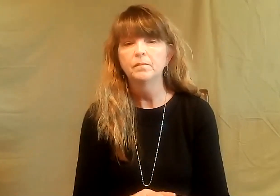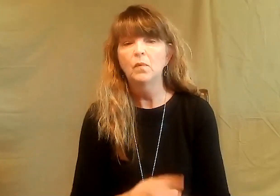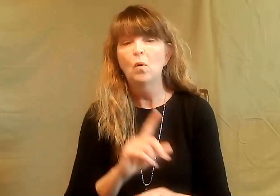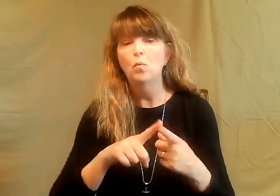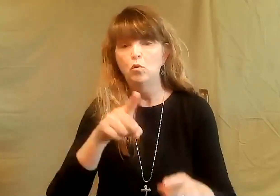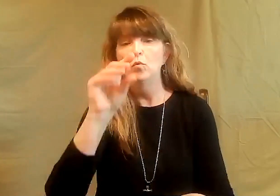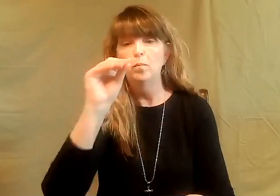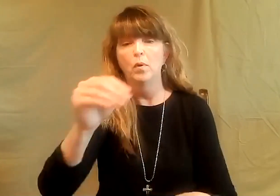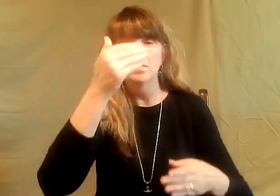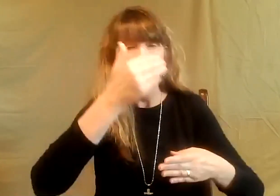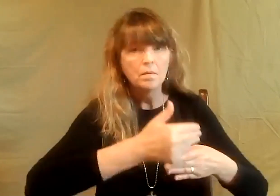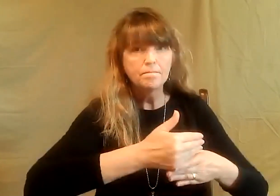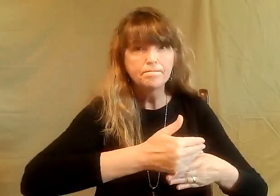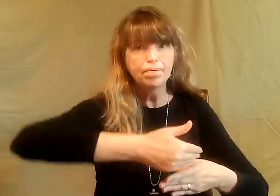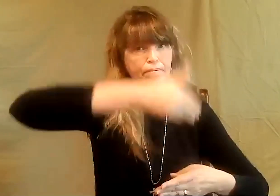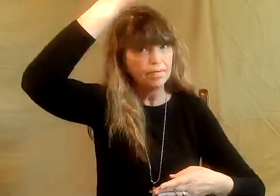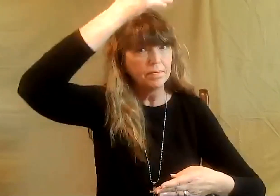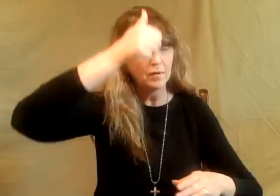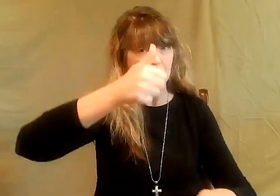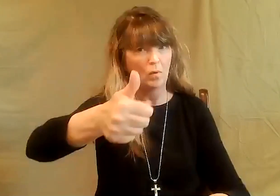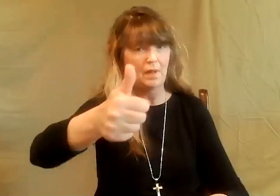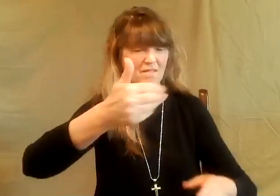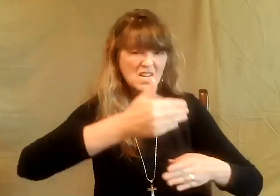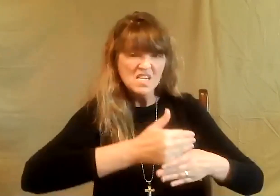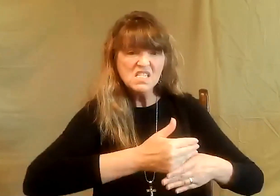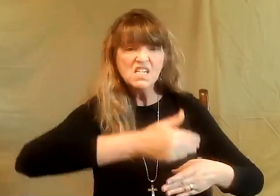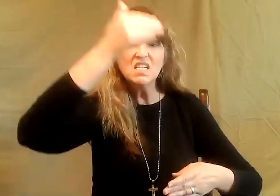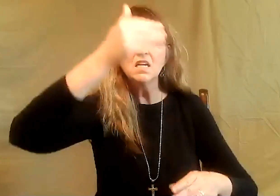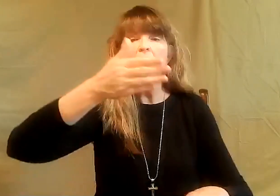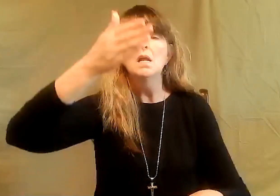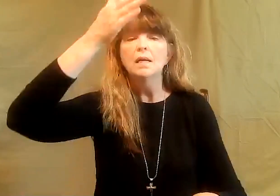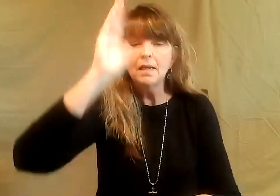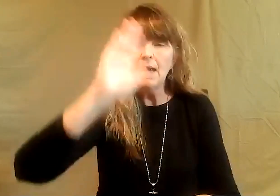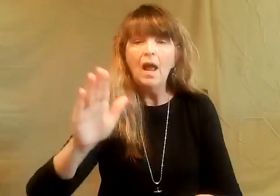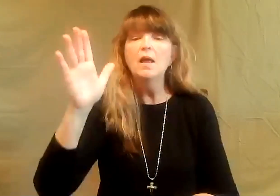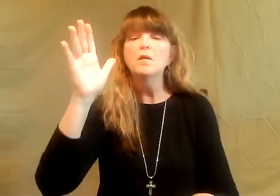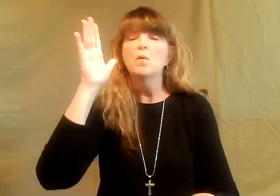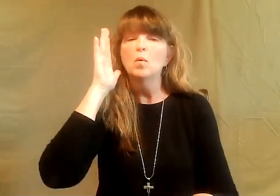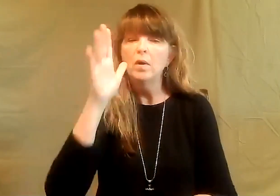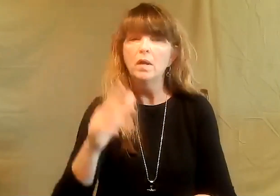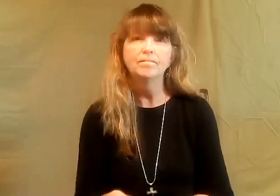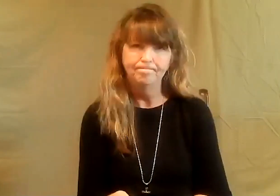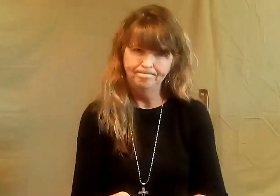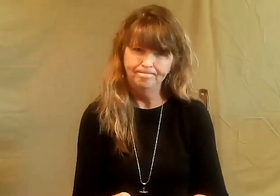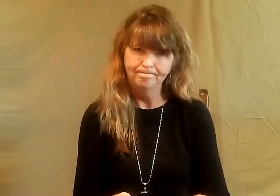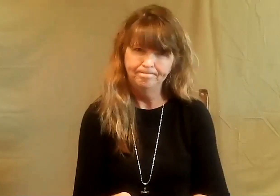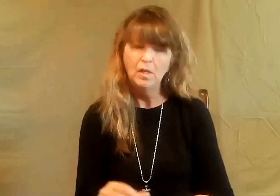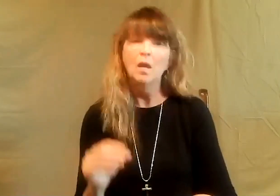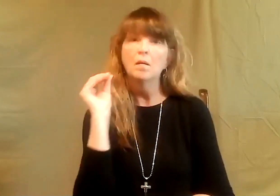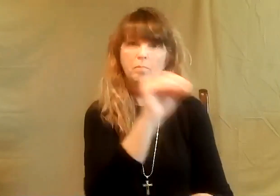Be comforted. When you put a wall up of your own making, God will